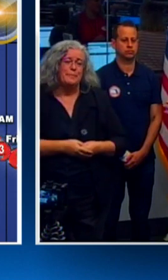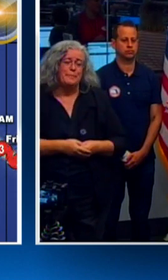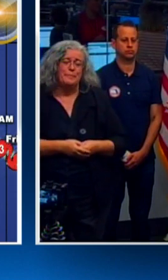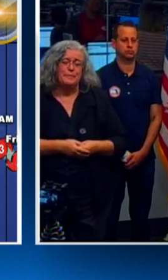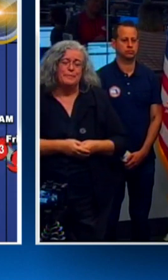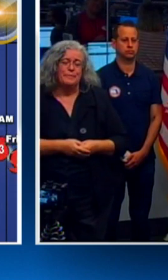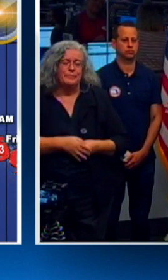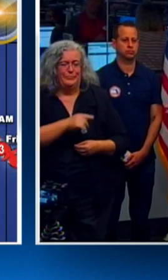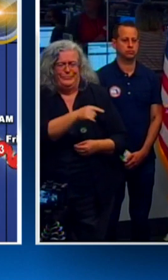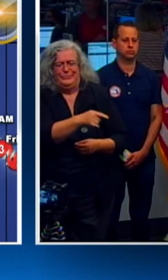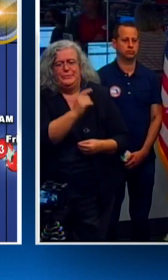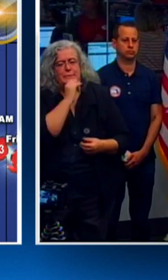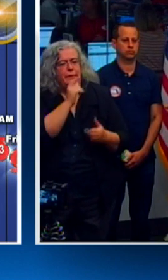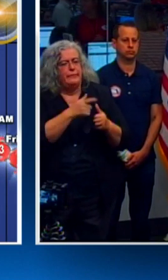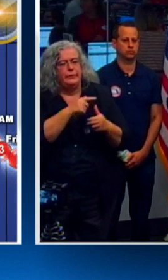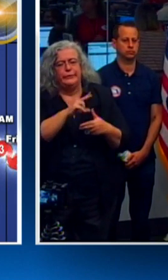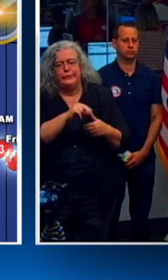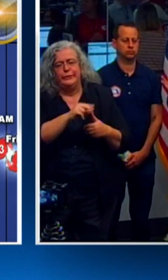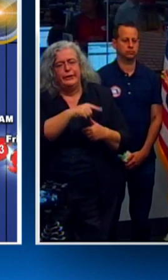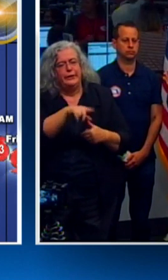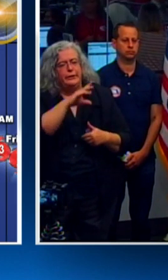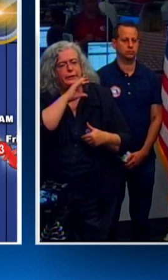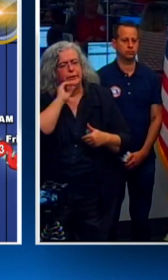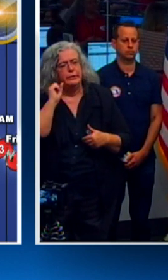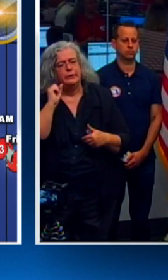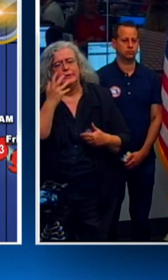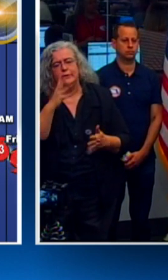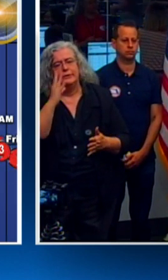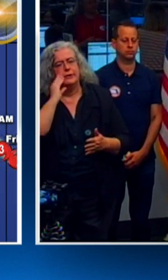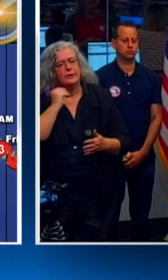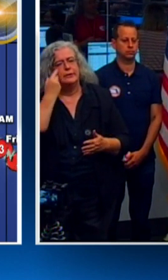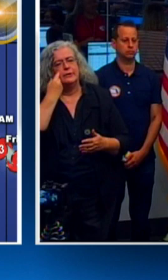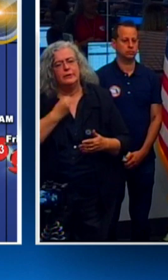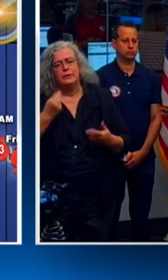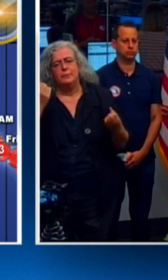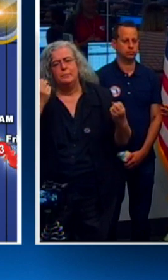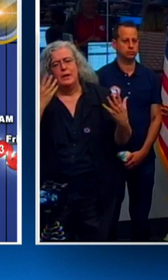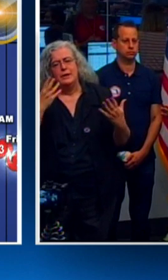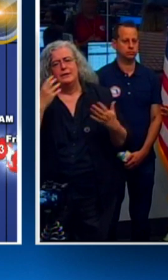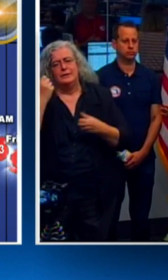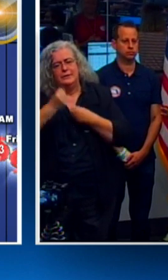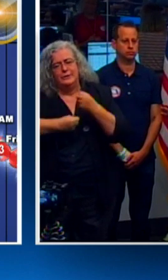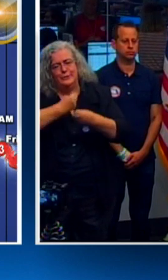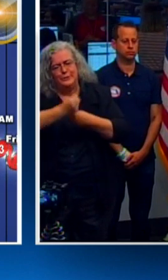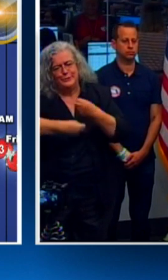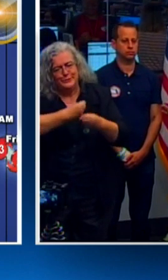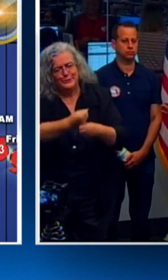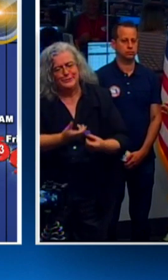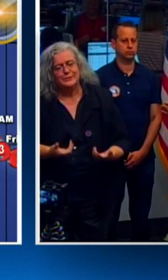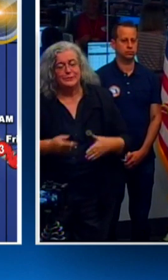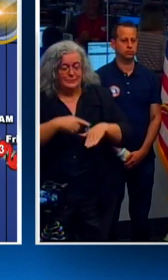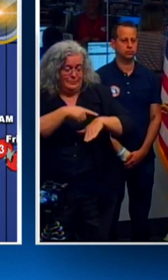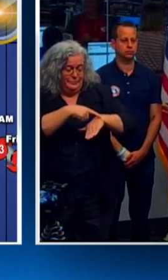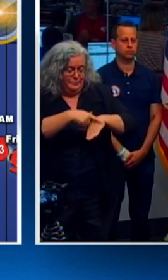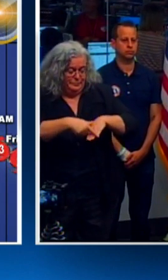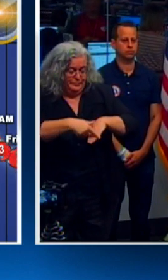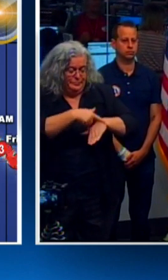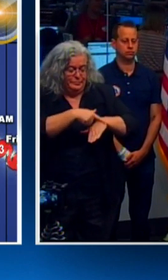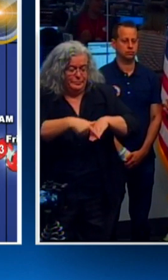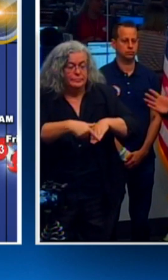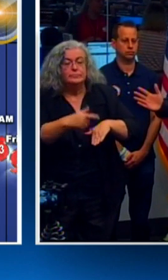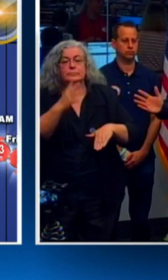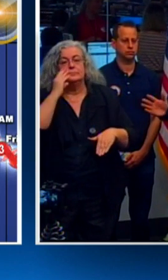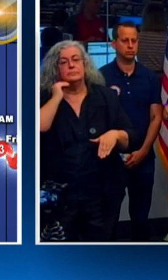this is their first rodeo at this point. I mean, we've had multiple seasons of this. mean, a lot of people on the east coast were concerned with Matthew.